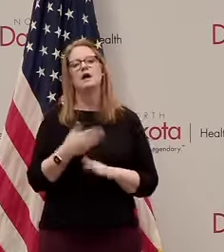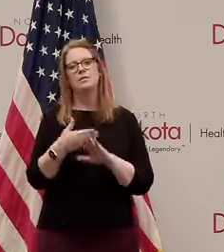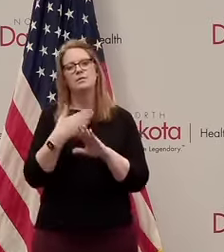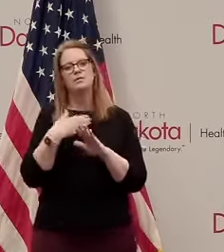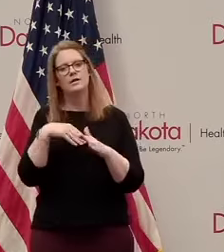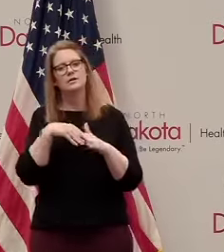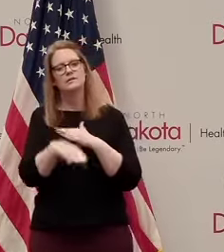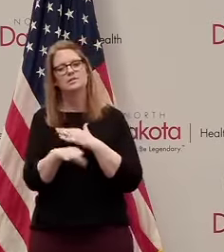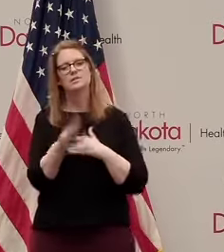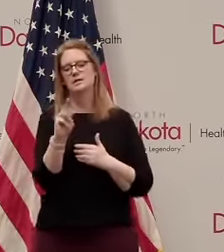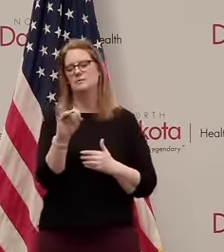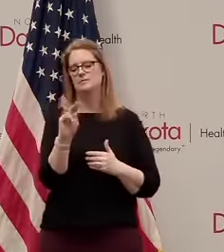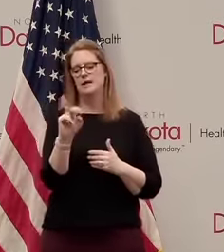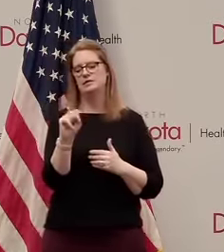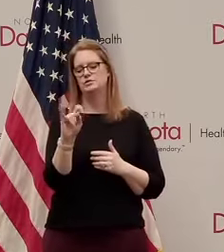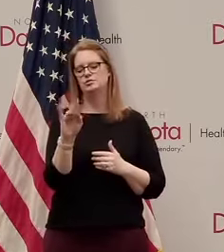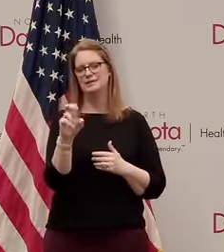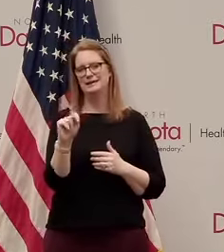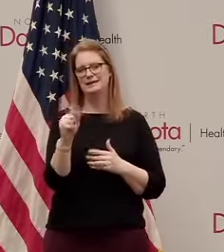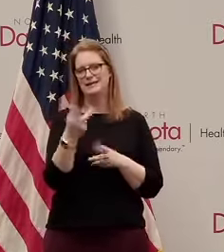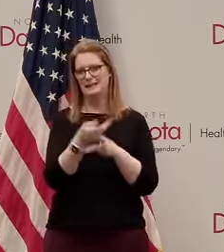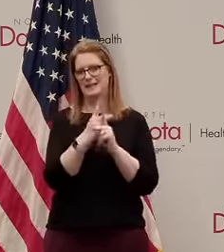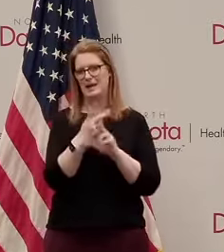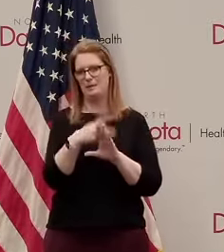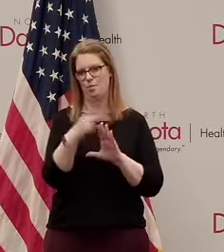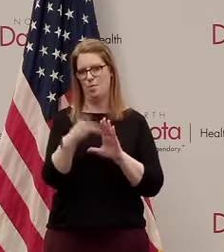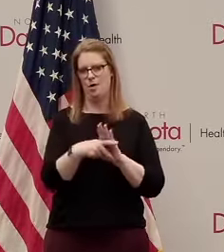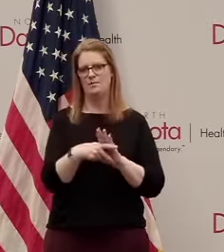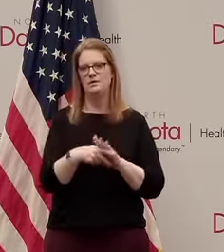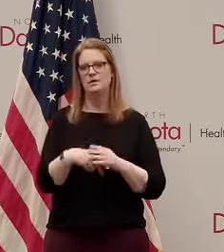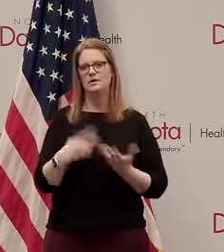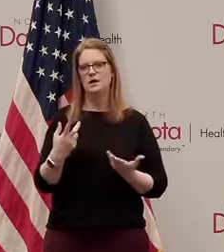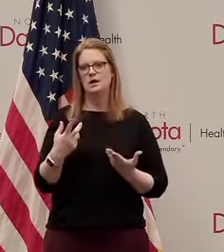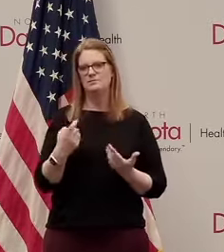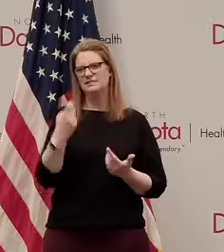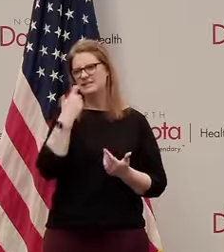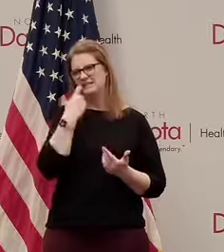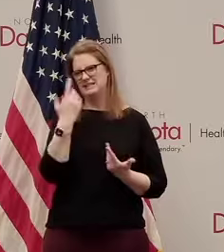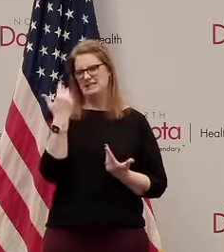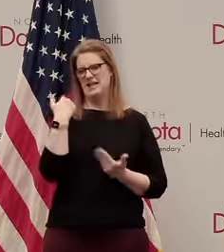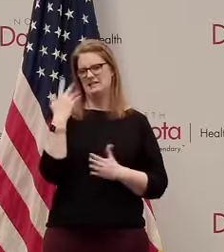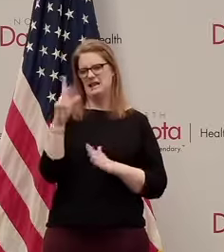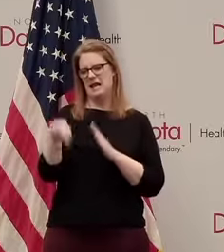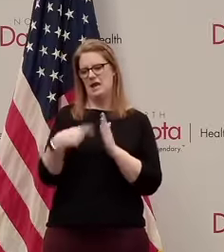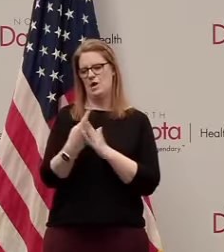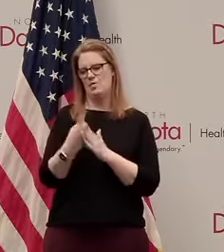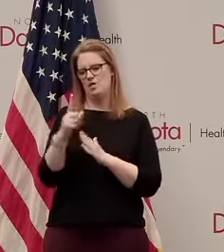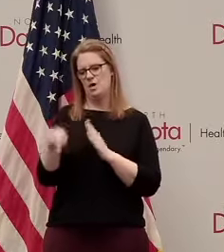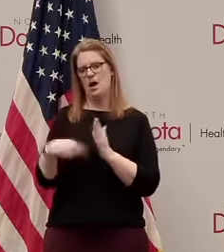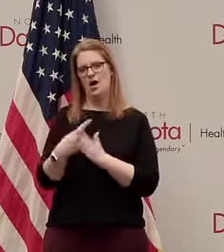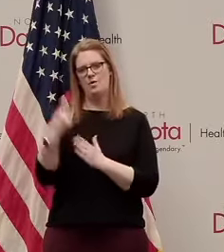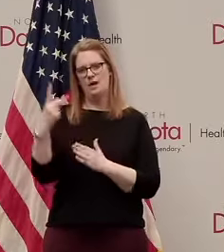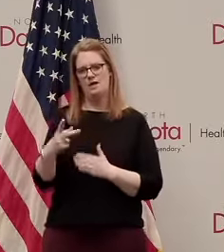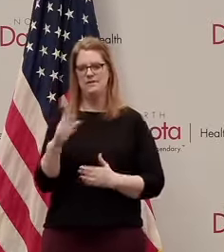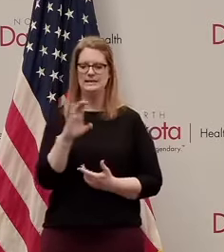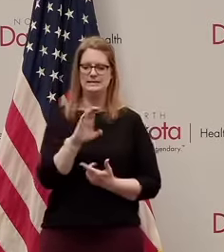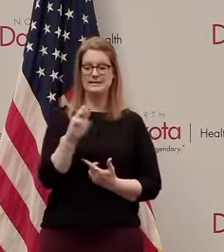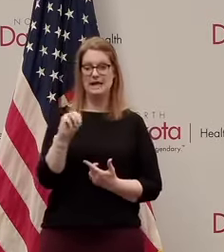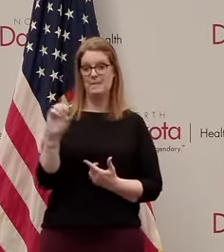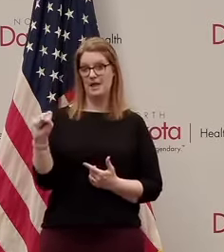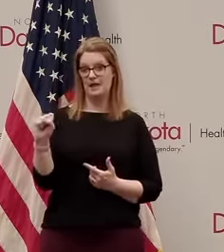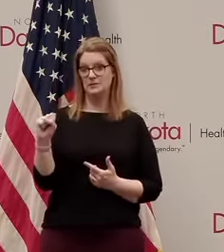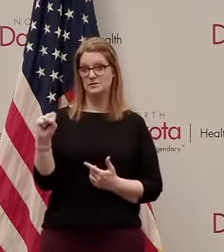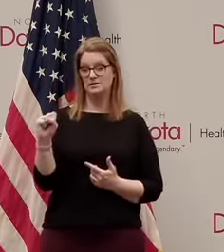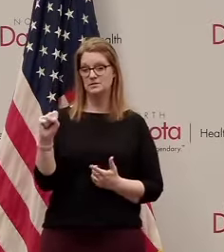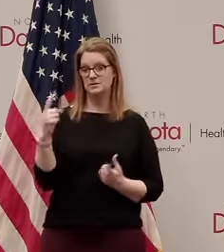get into the Main Street lending program you may have noticed just in the last I don't know hour, hour and a half, a CMS did make an